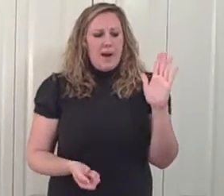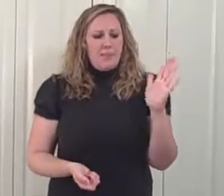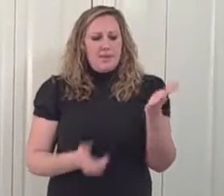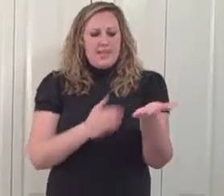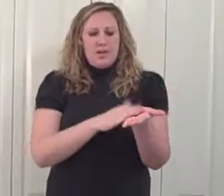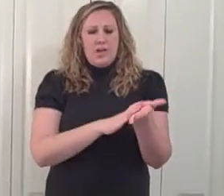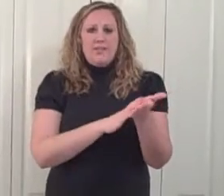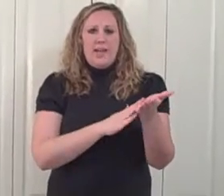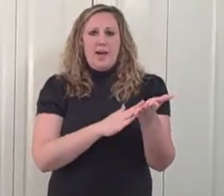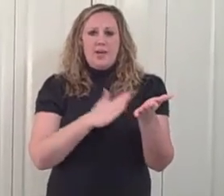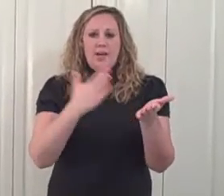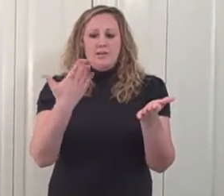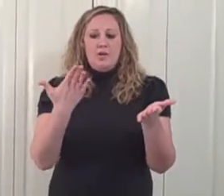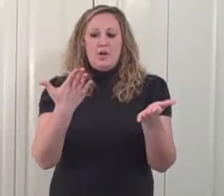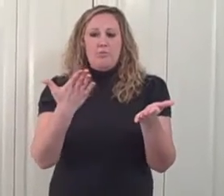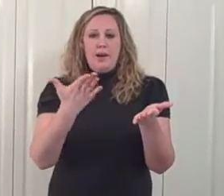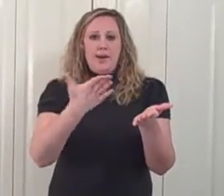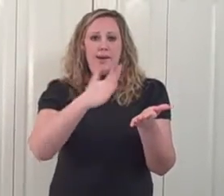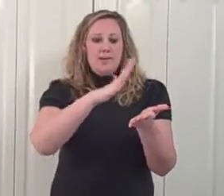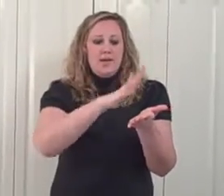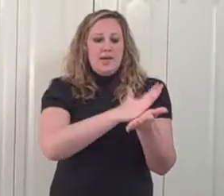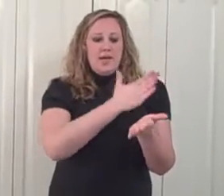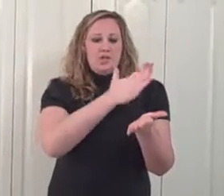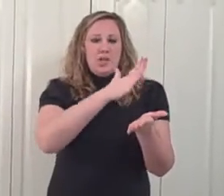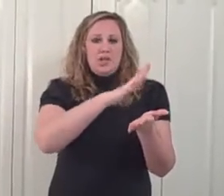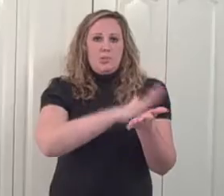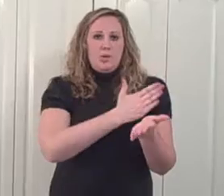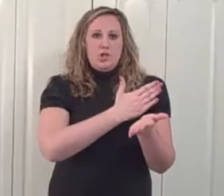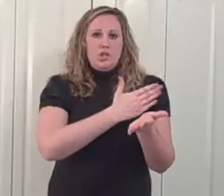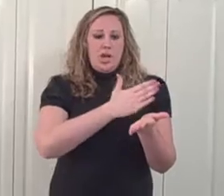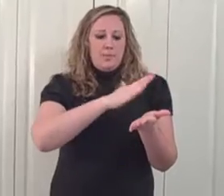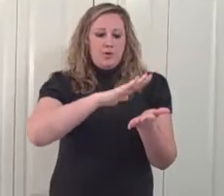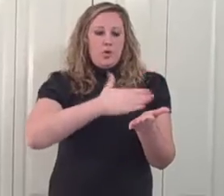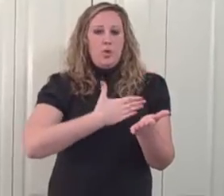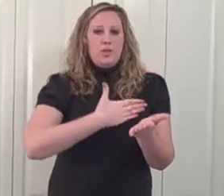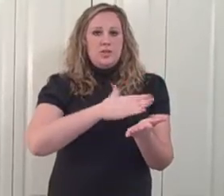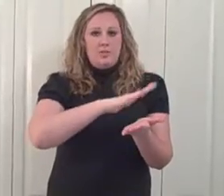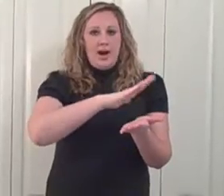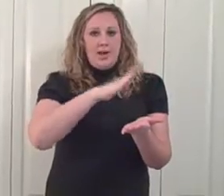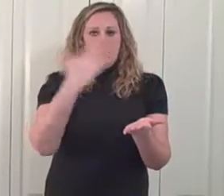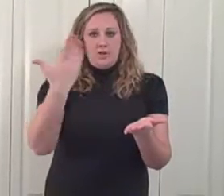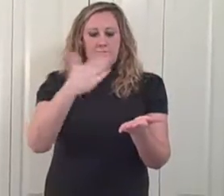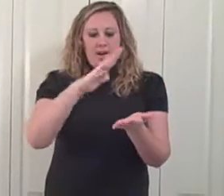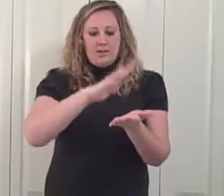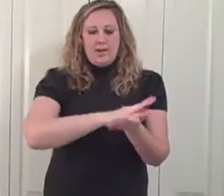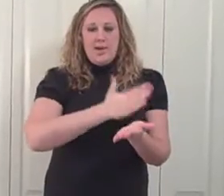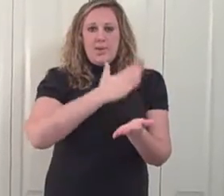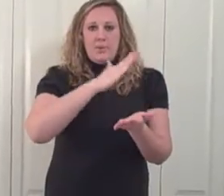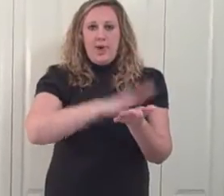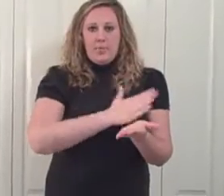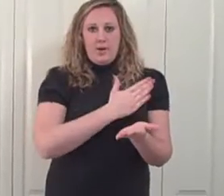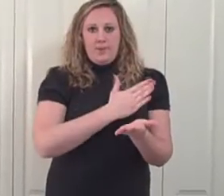Paper. We're going to take our left hand out again and our right hand and gently brush it up towards our body with our right hand. Paper.